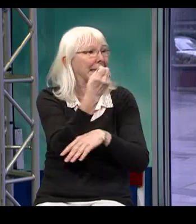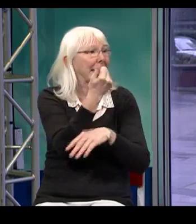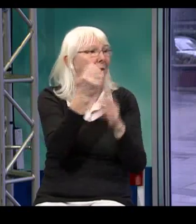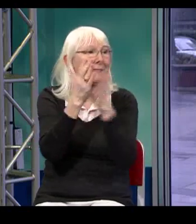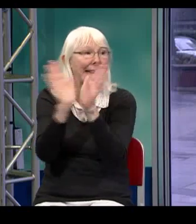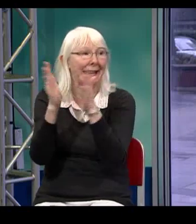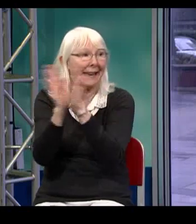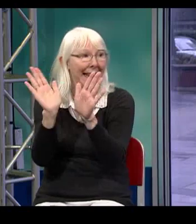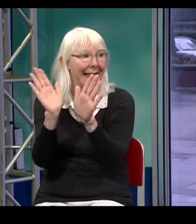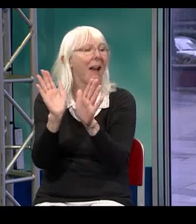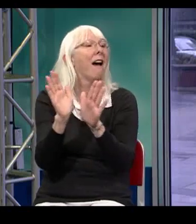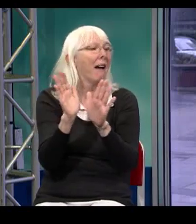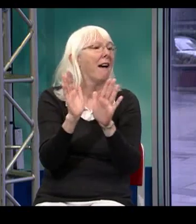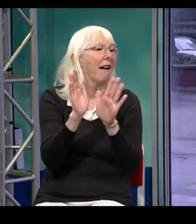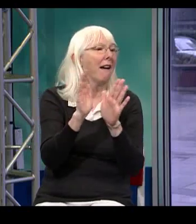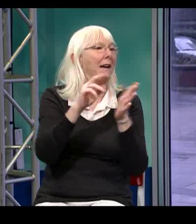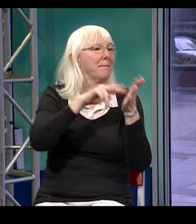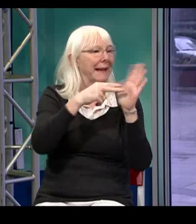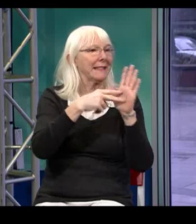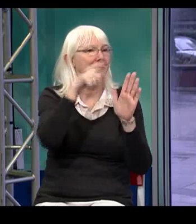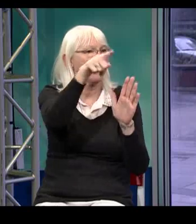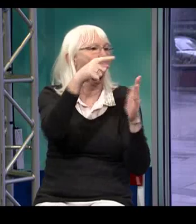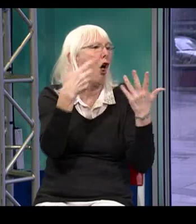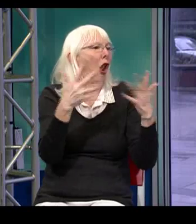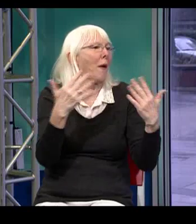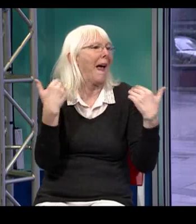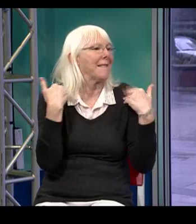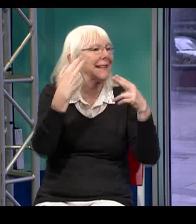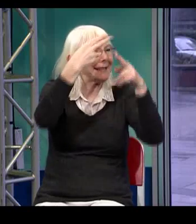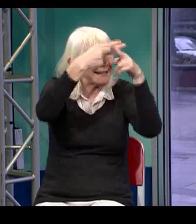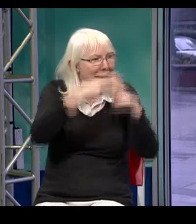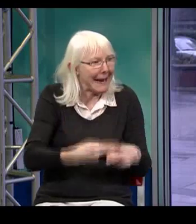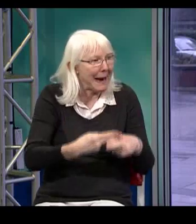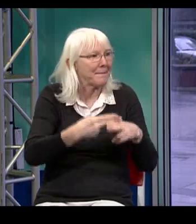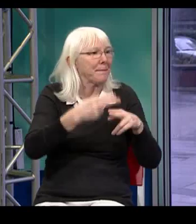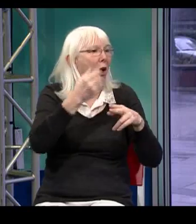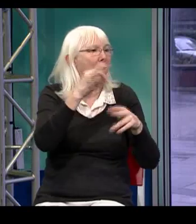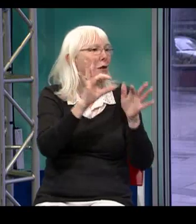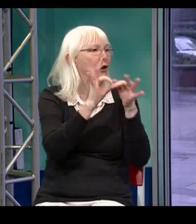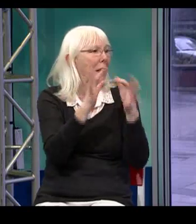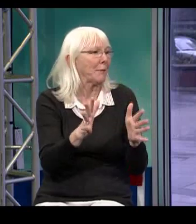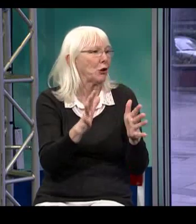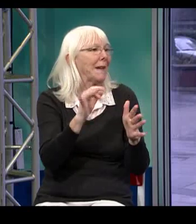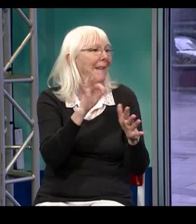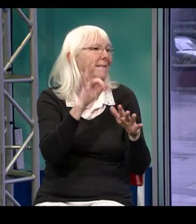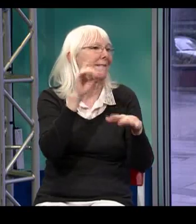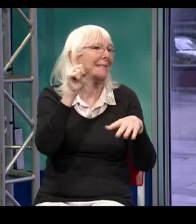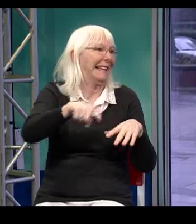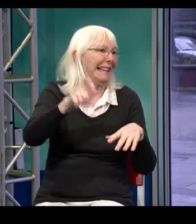If it happens in the daytime, you would call our office for this service. If happens at night, you'd go through the answering service.